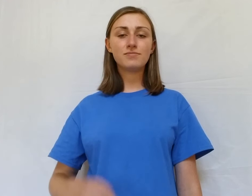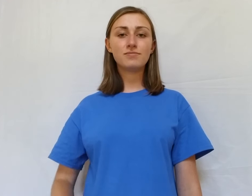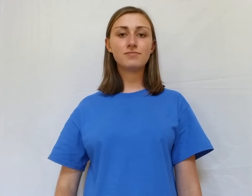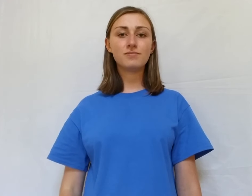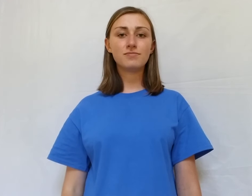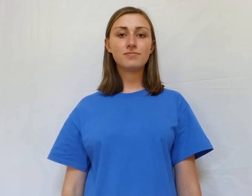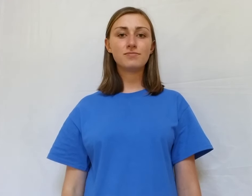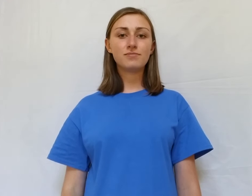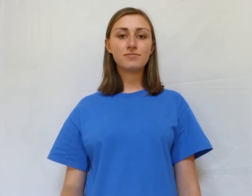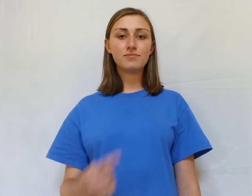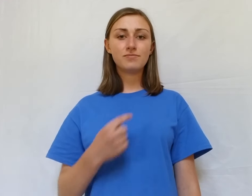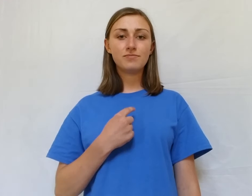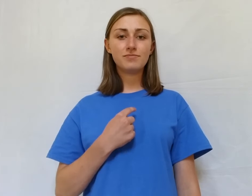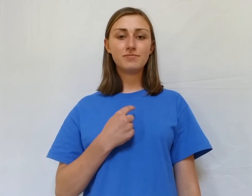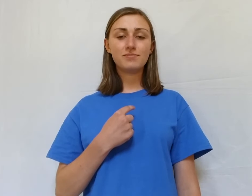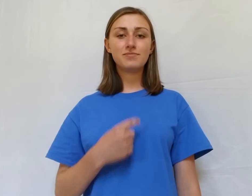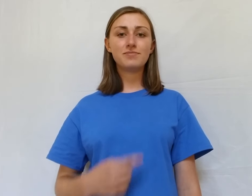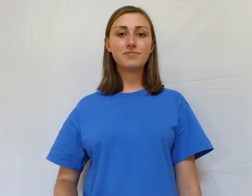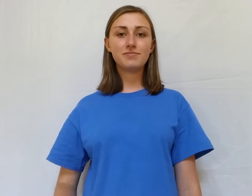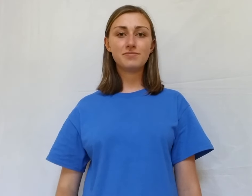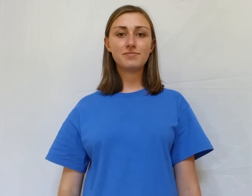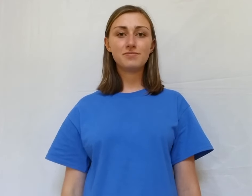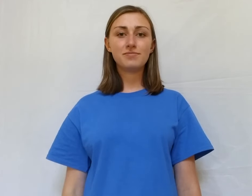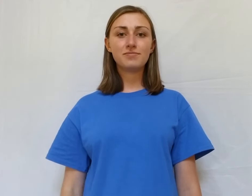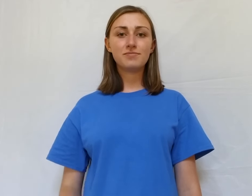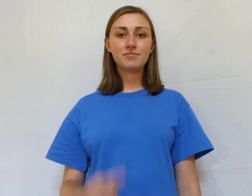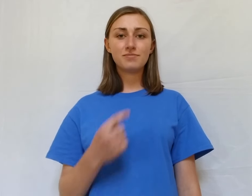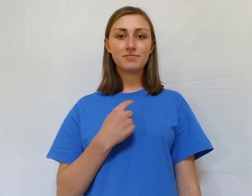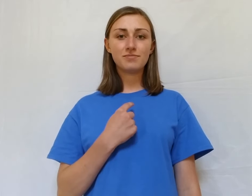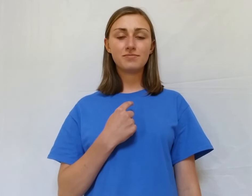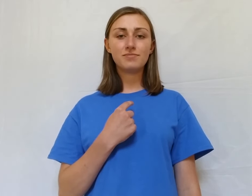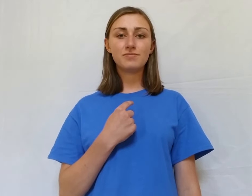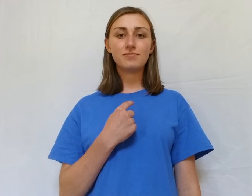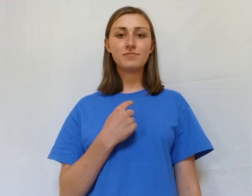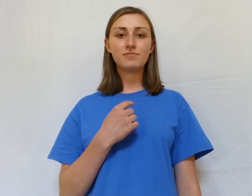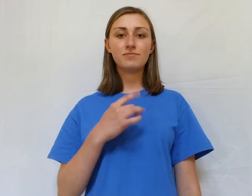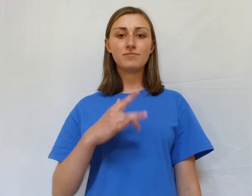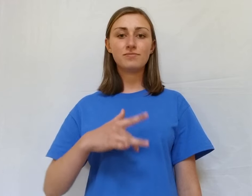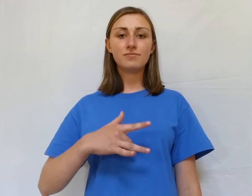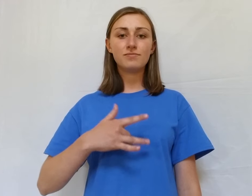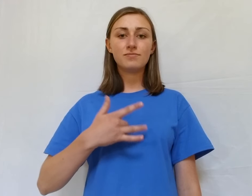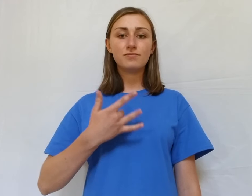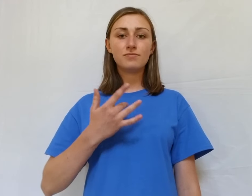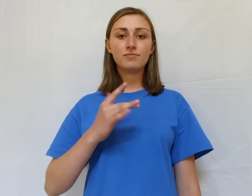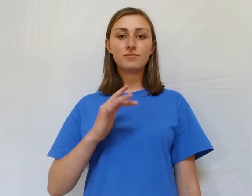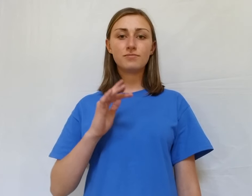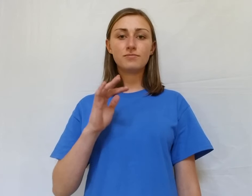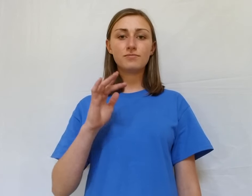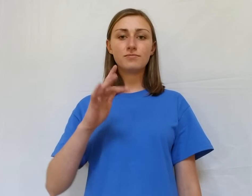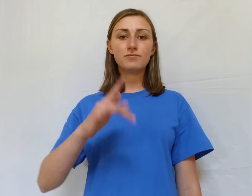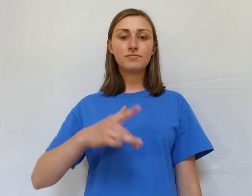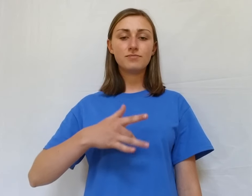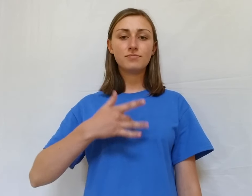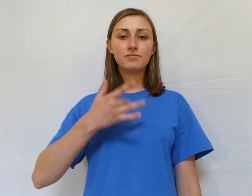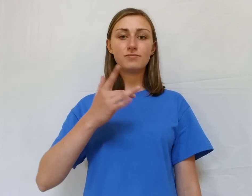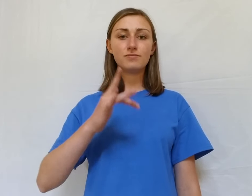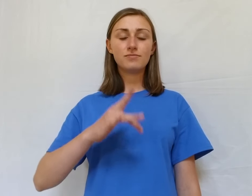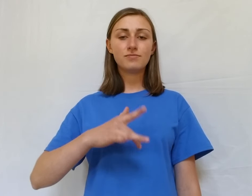That to me I I feel Use your middle finger to brush up against your chest